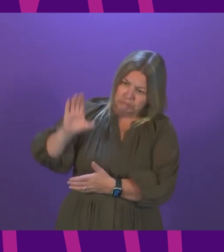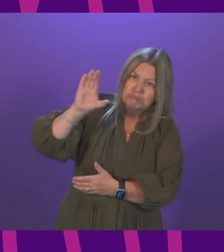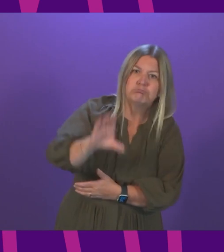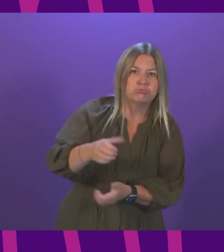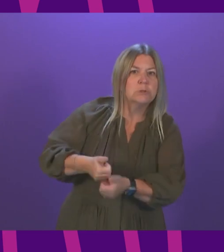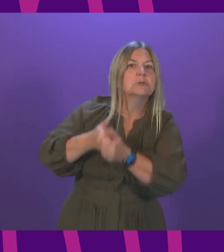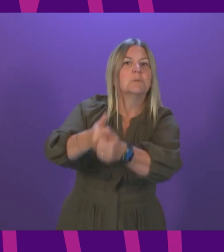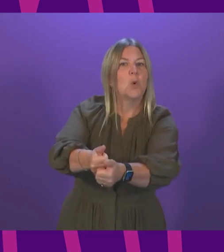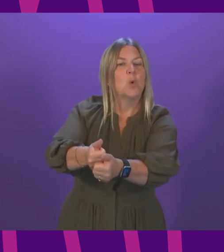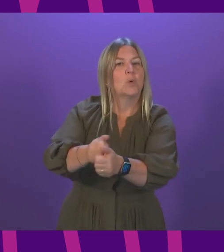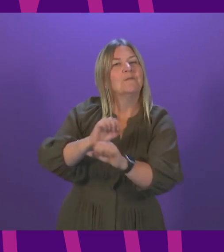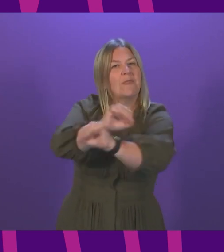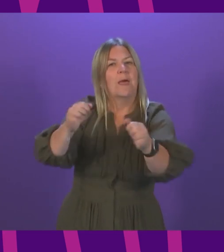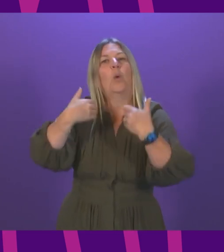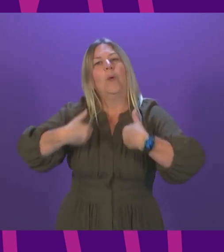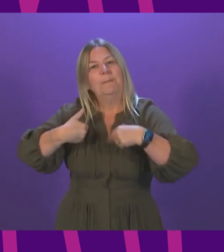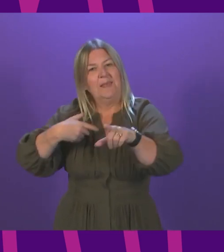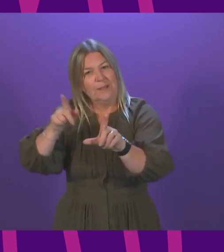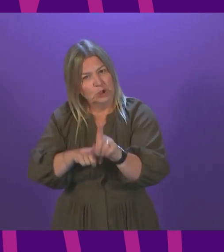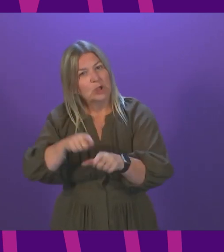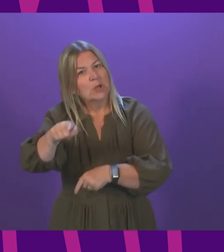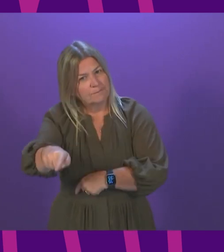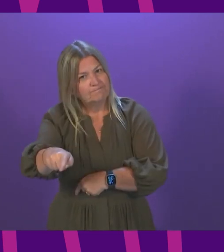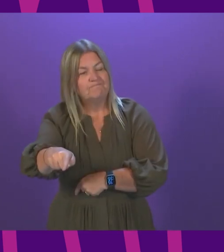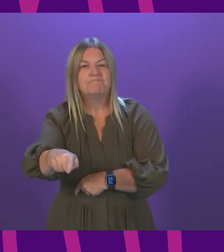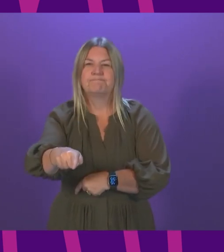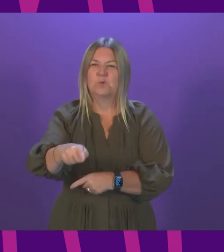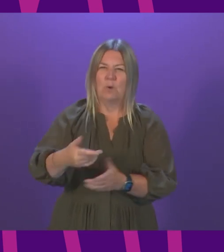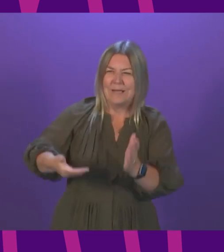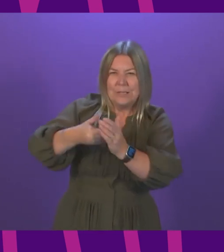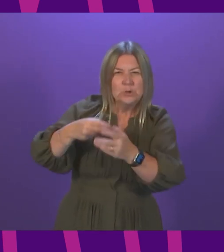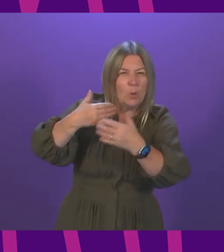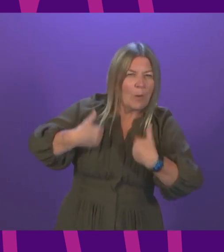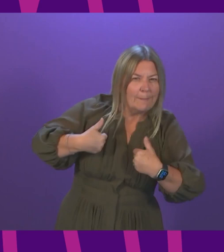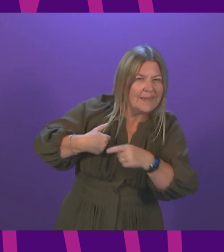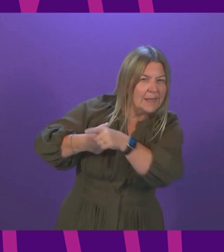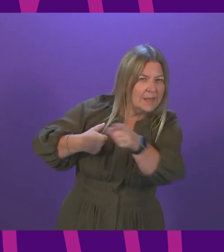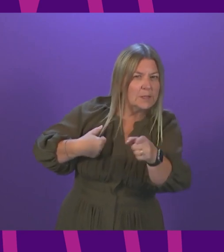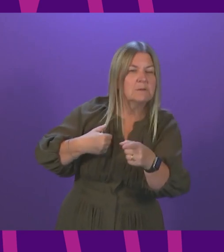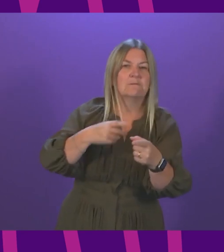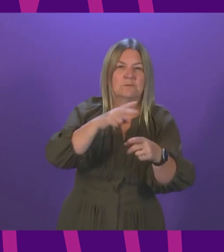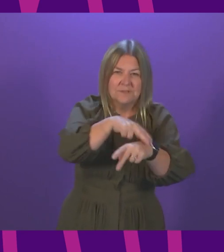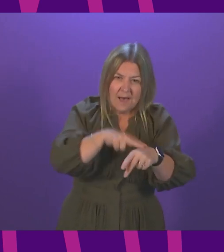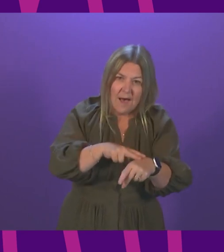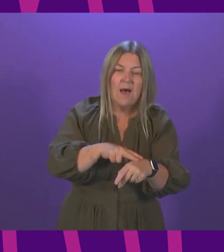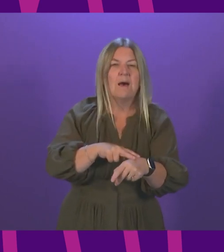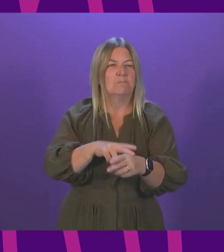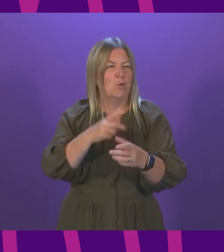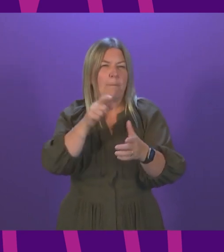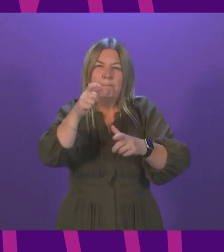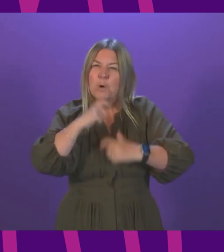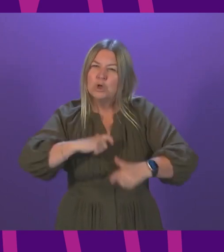service staff wellbeing this year, which includes additional welfare for crews and a range of wellbeing initiatives, including personal resilience packages